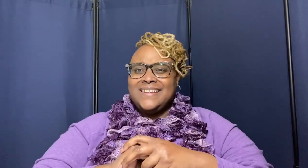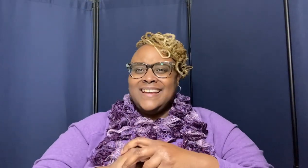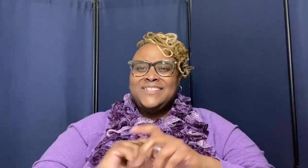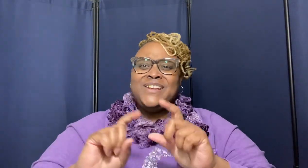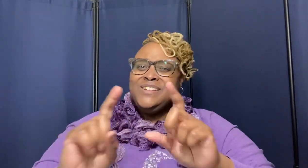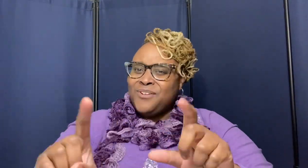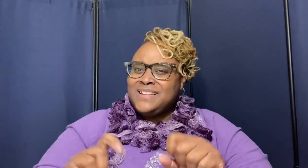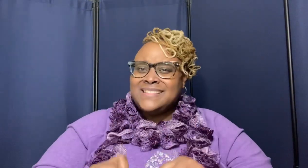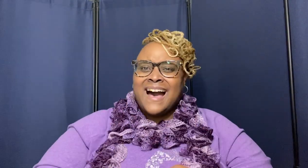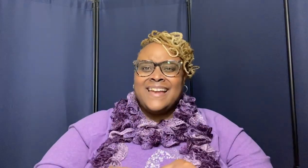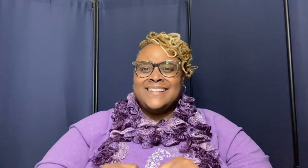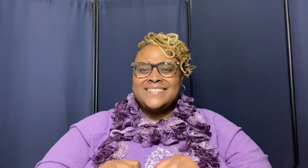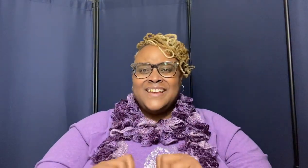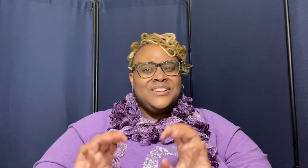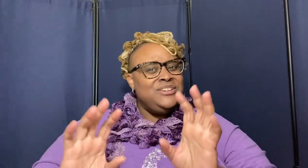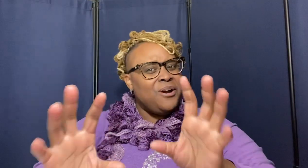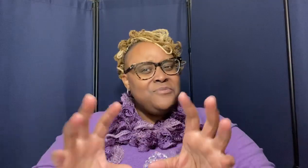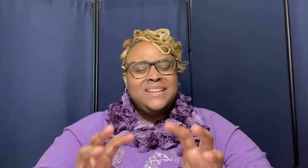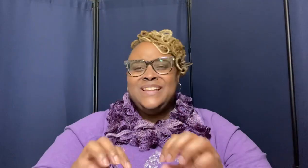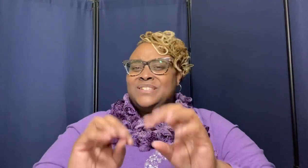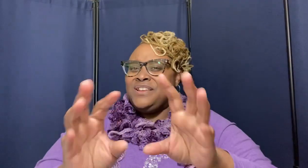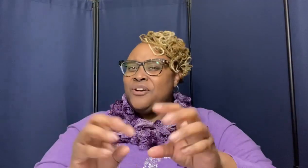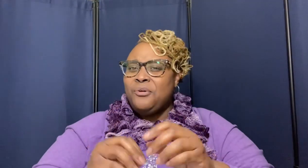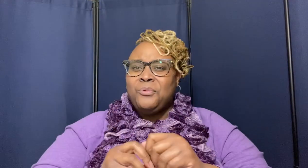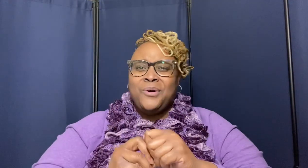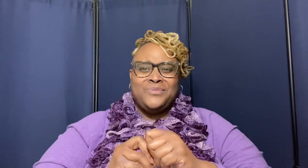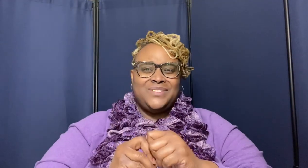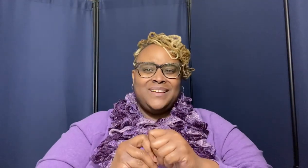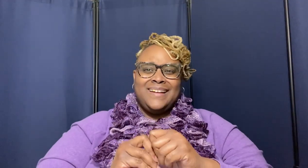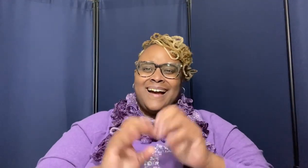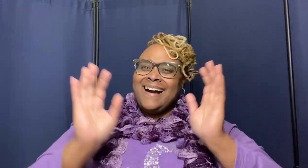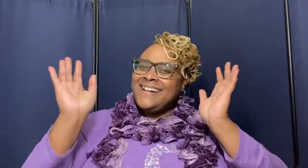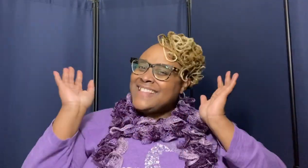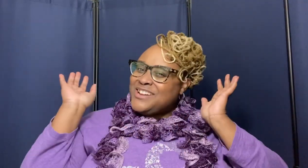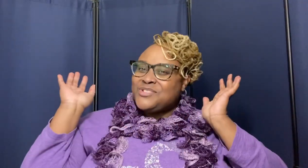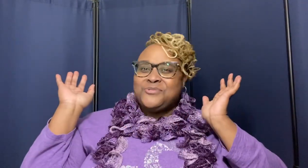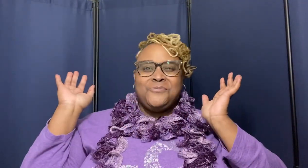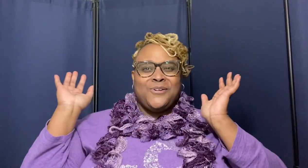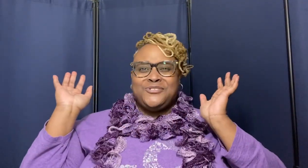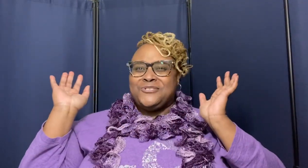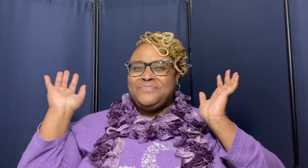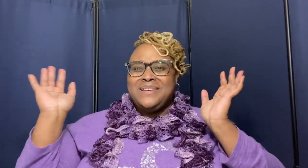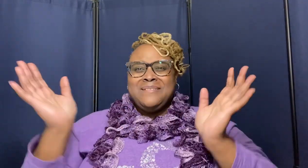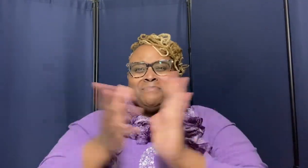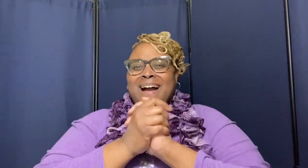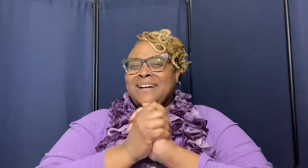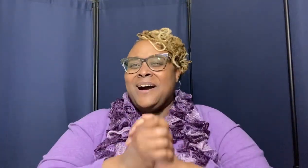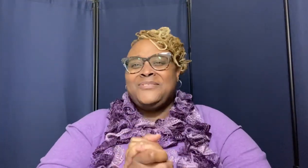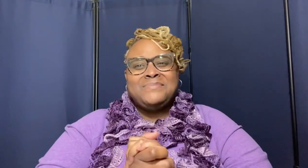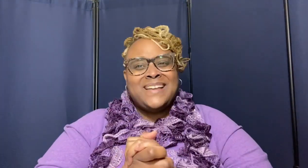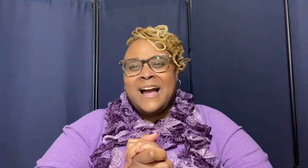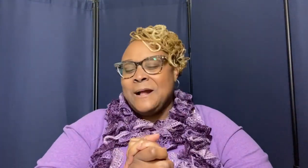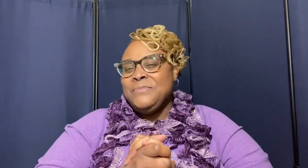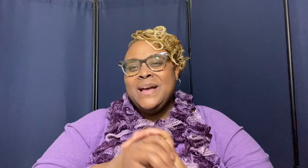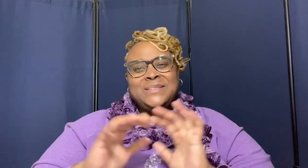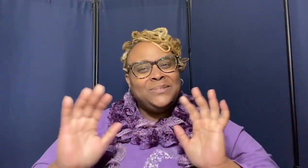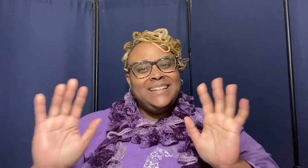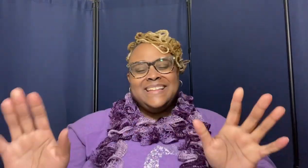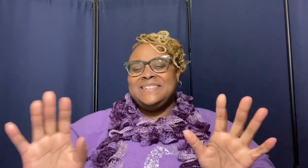to your desires your needs and your wants huh that's true worship my god from zion so listen